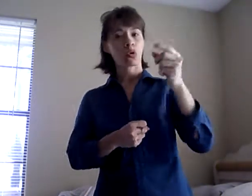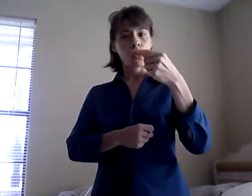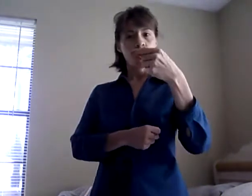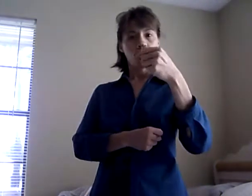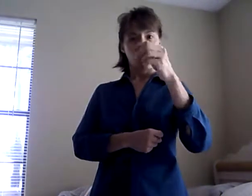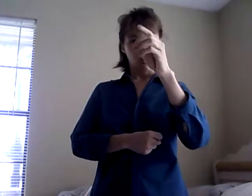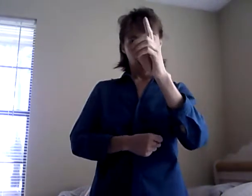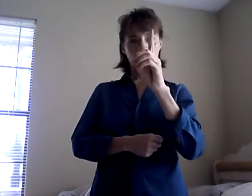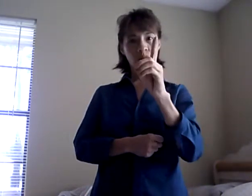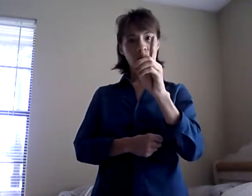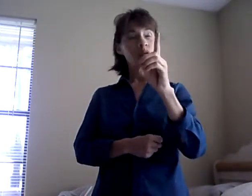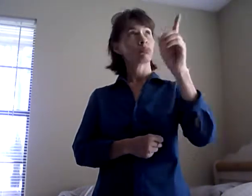is the one that is created.